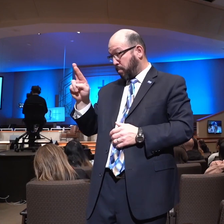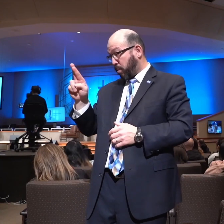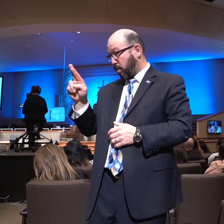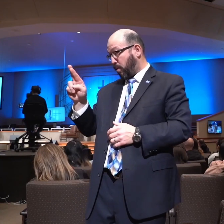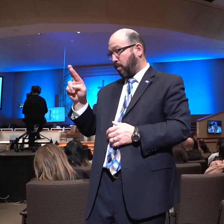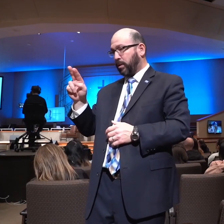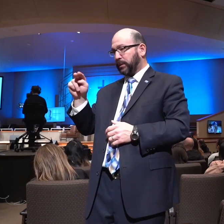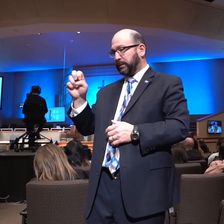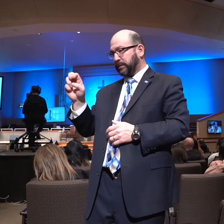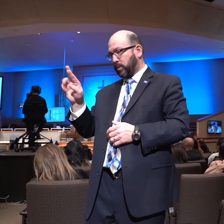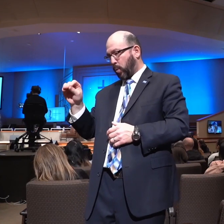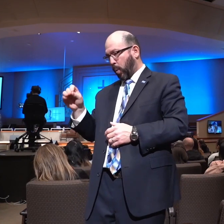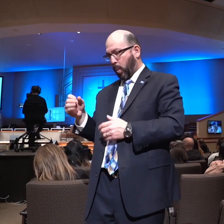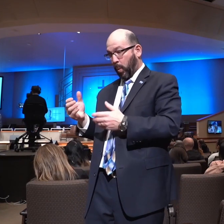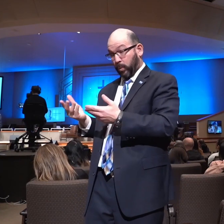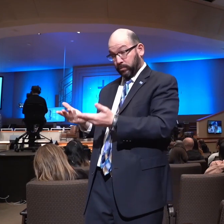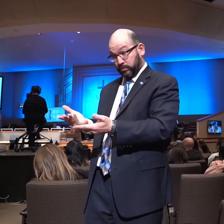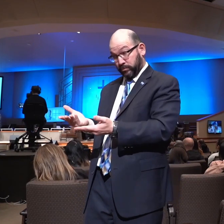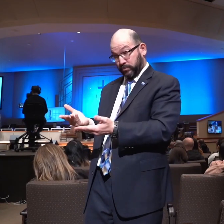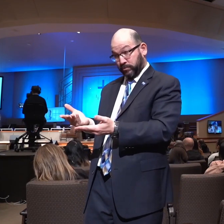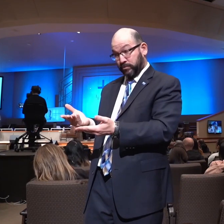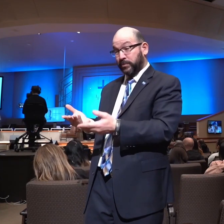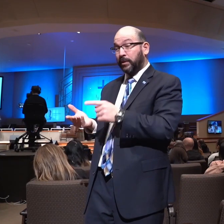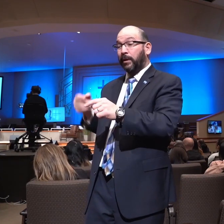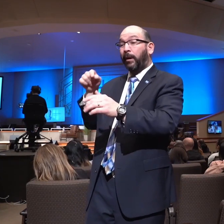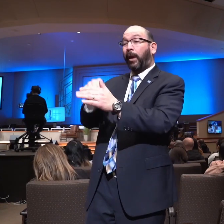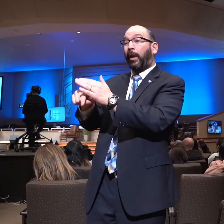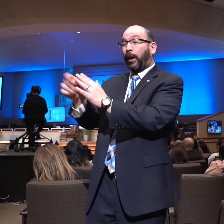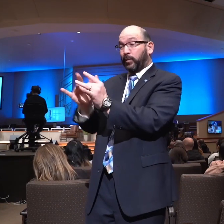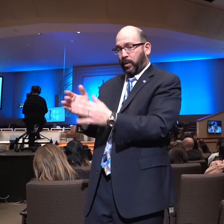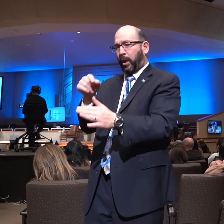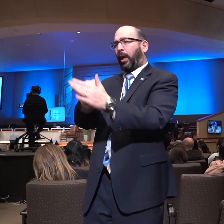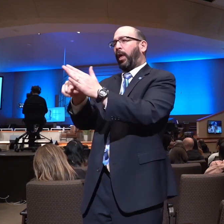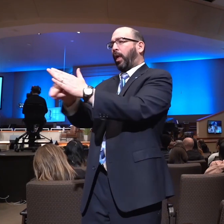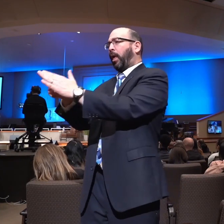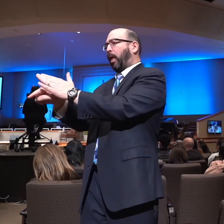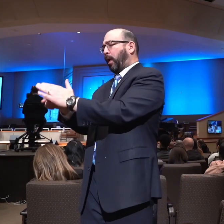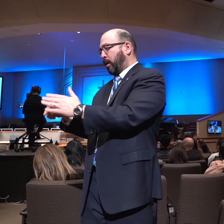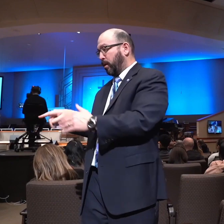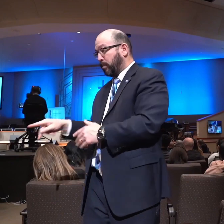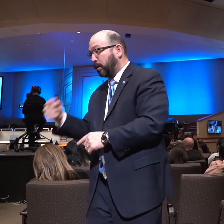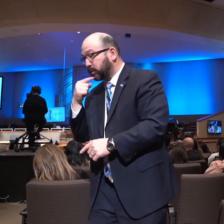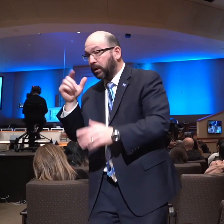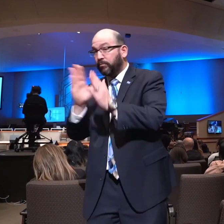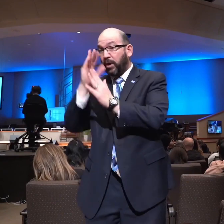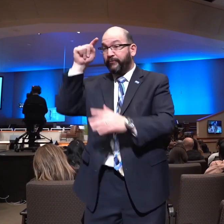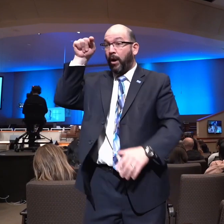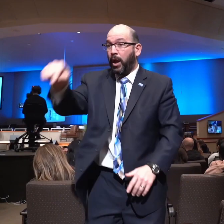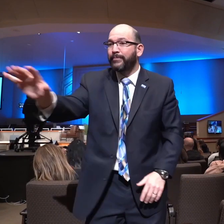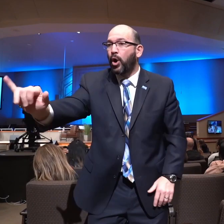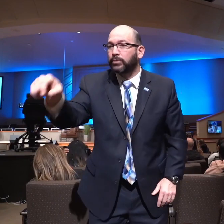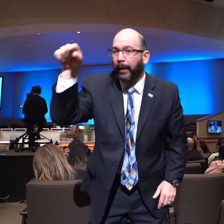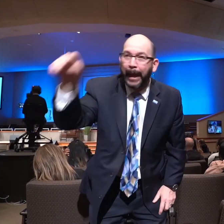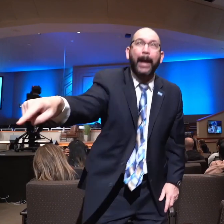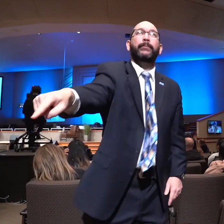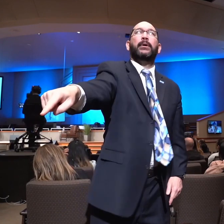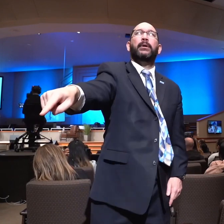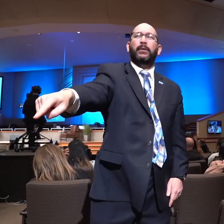going to begin killing Christians. He was angry at Christians. And Paul's saying, don't forget to pray for Nero. Don't forget to